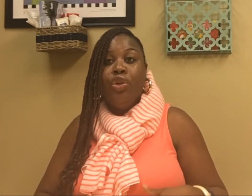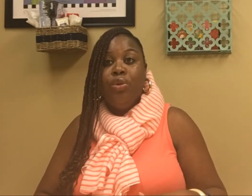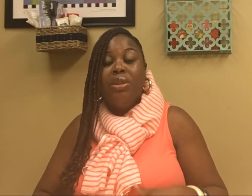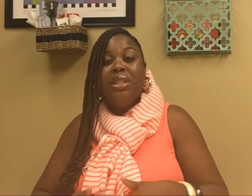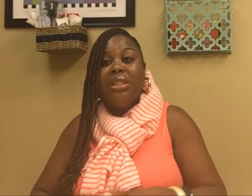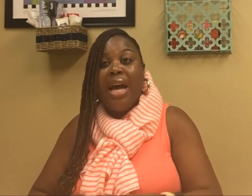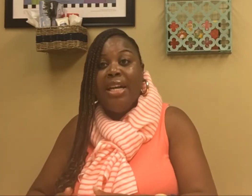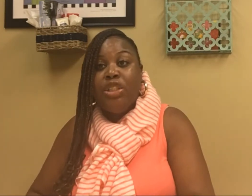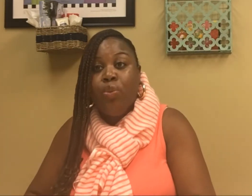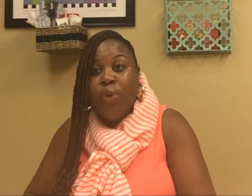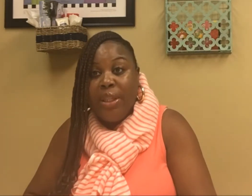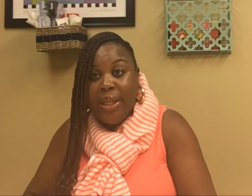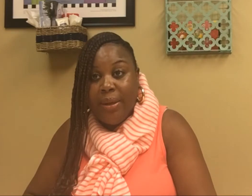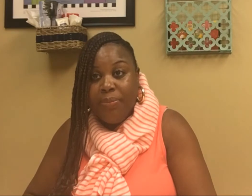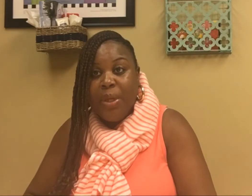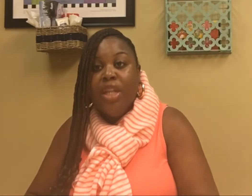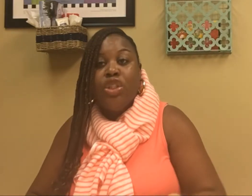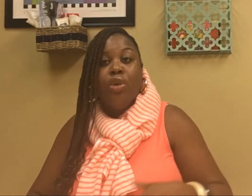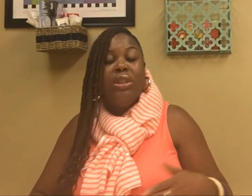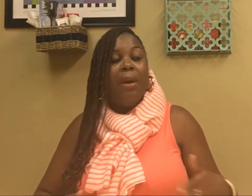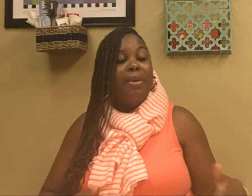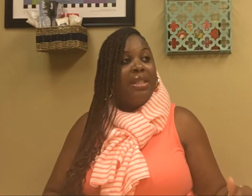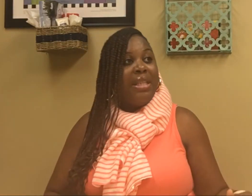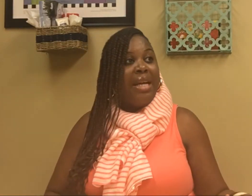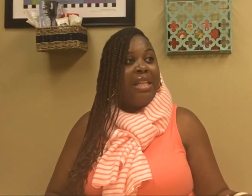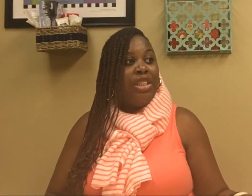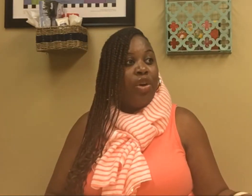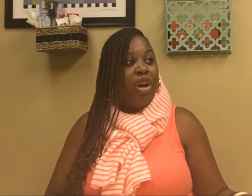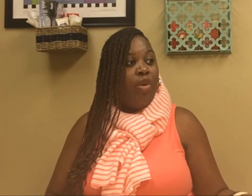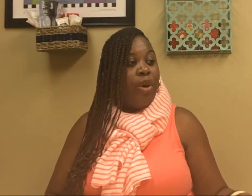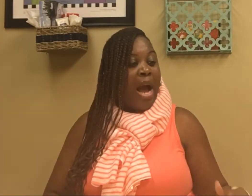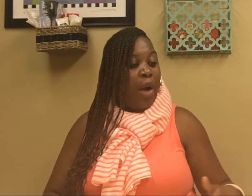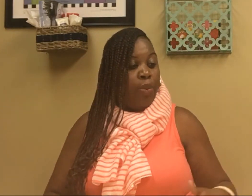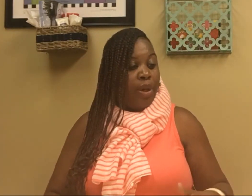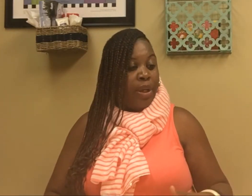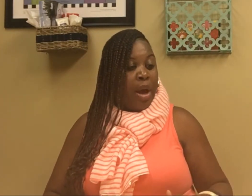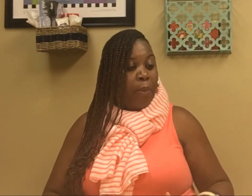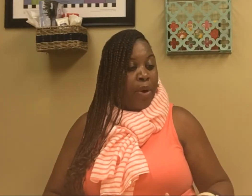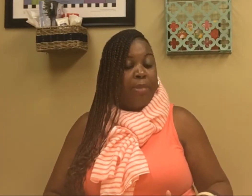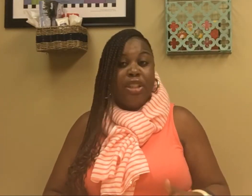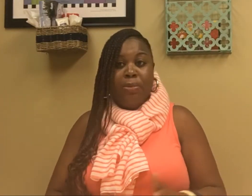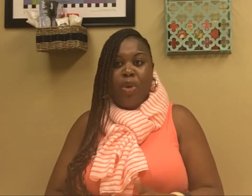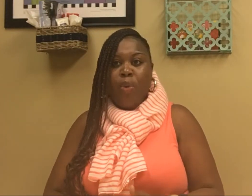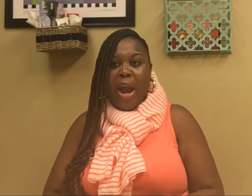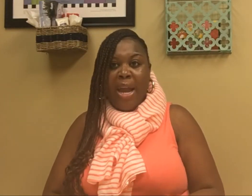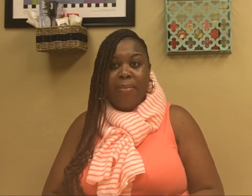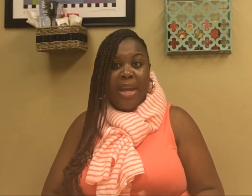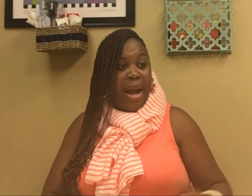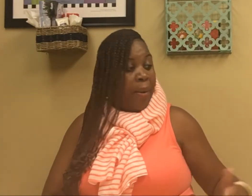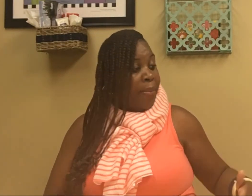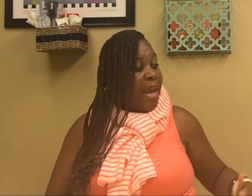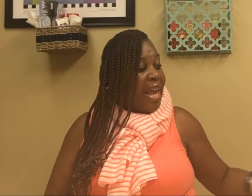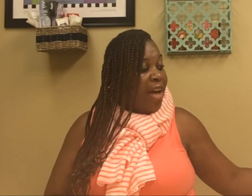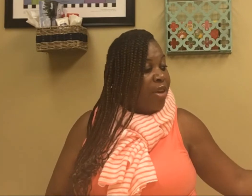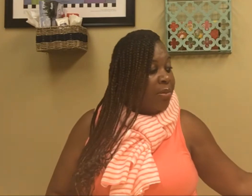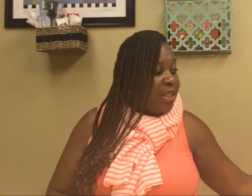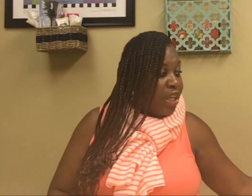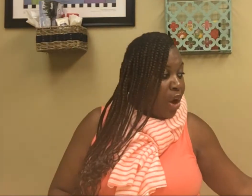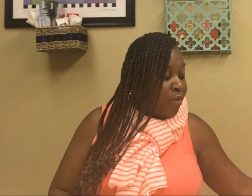use the signs with him. So some of the signs I started off with, I would pretty much be where I am now and have him sitting over